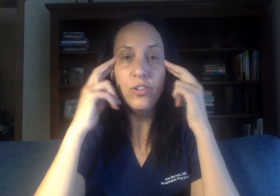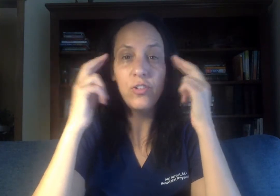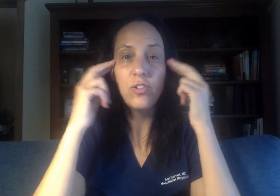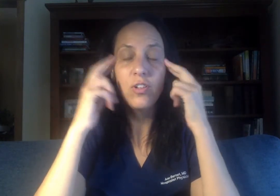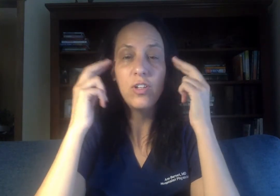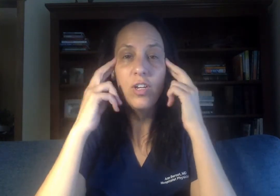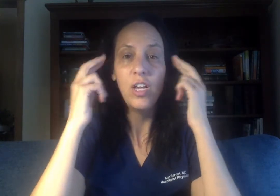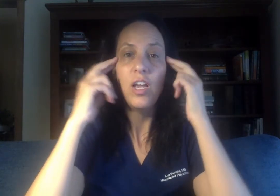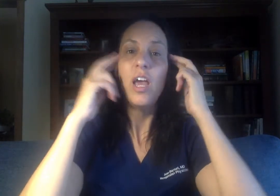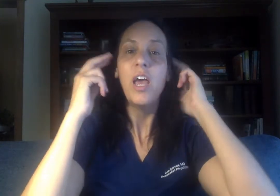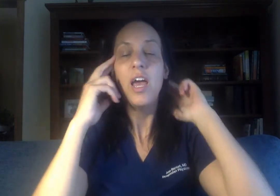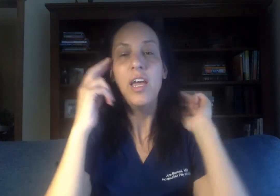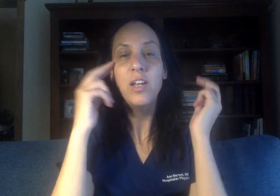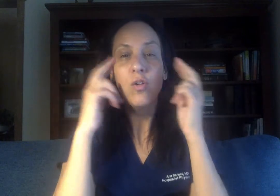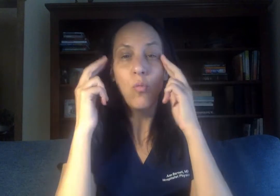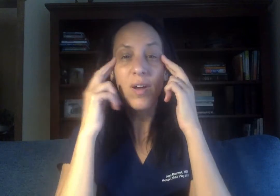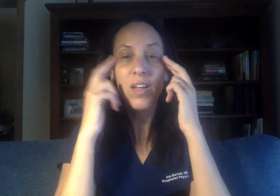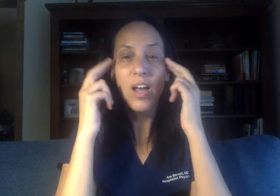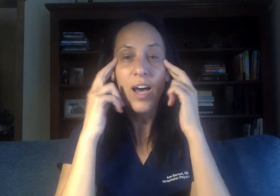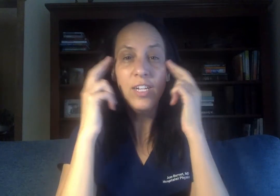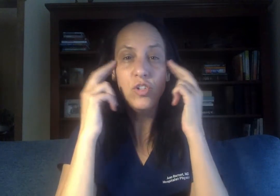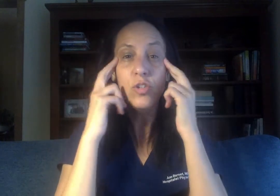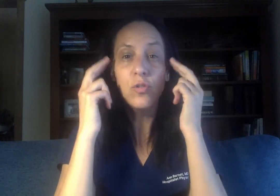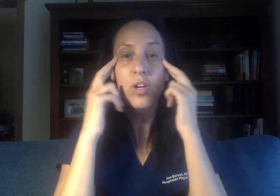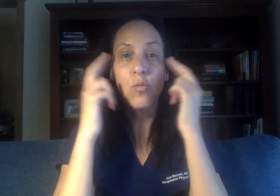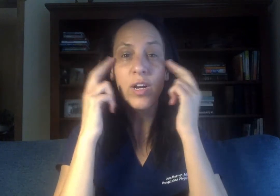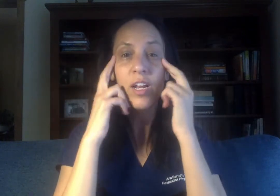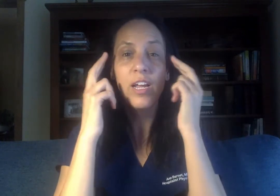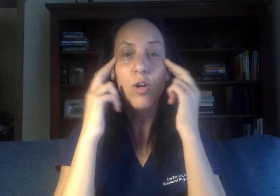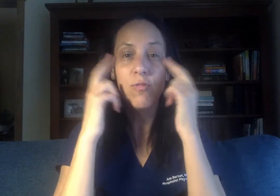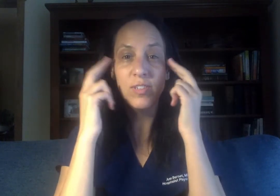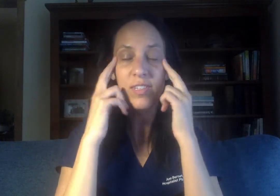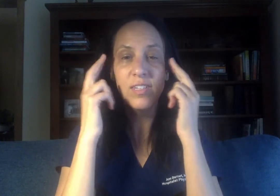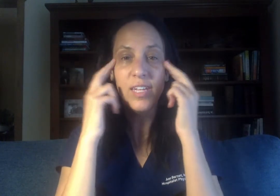and what can I do and what can I help facilitate